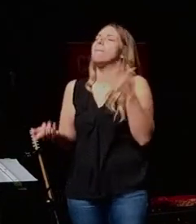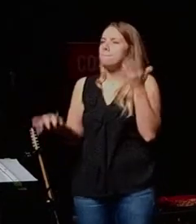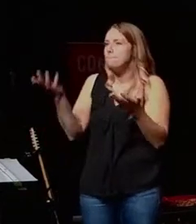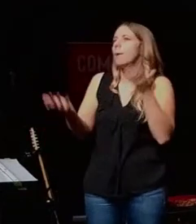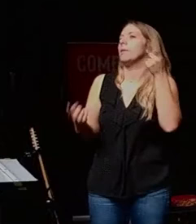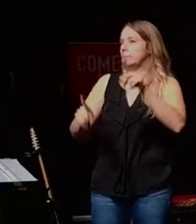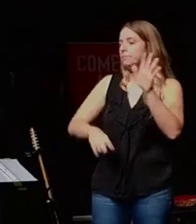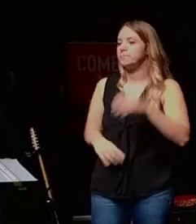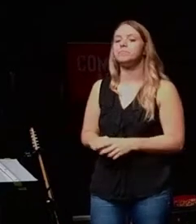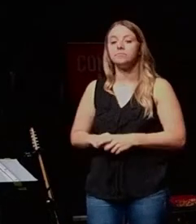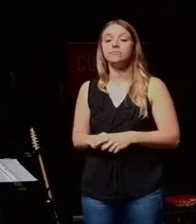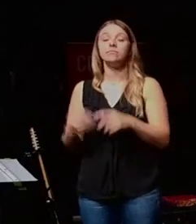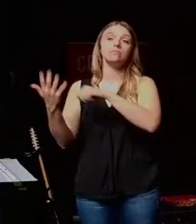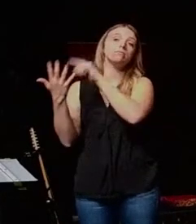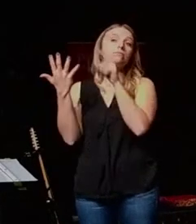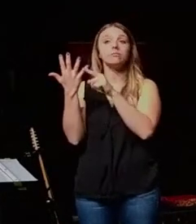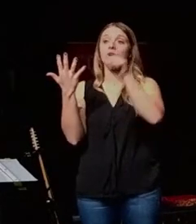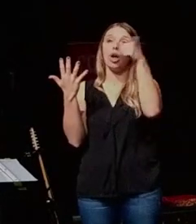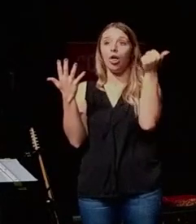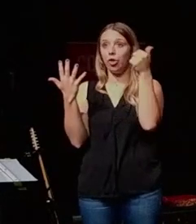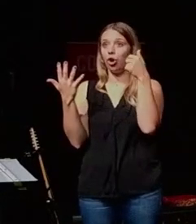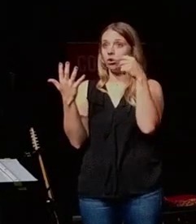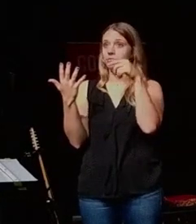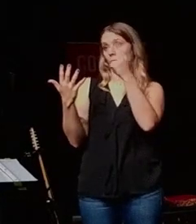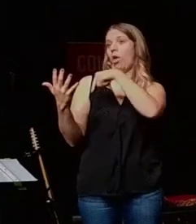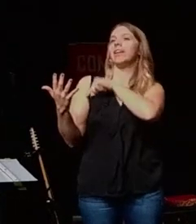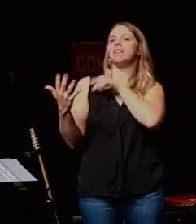happened. Also, entrepreneurs are relational.